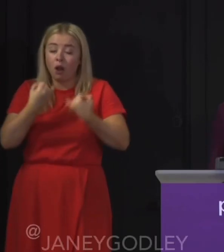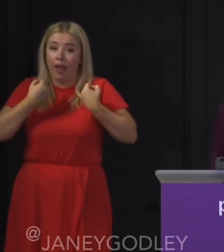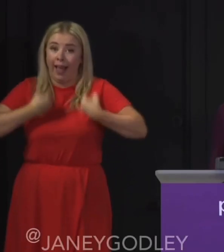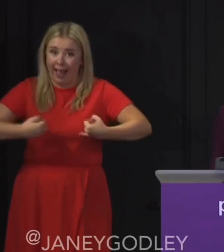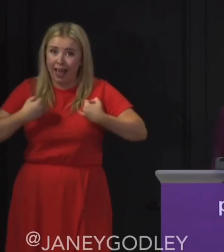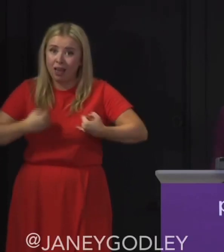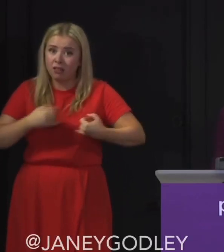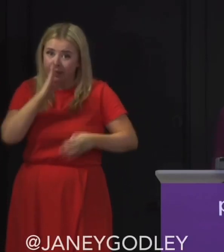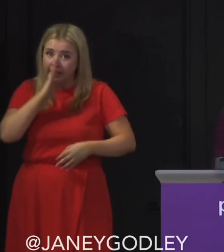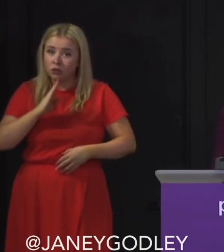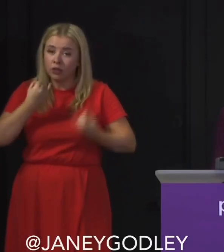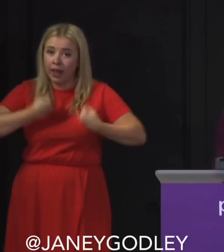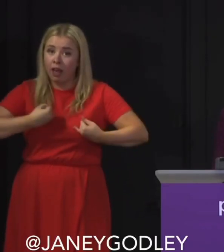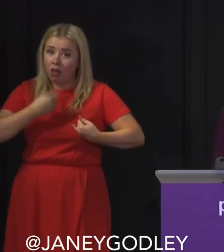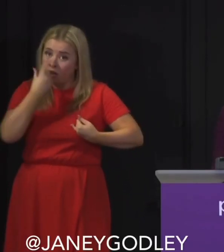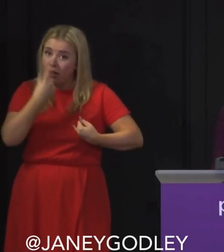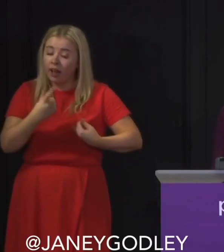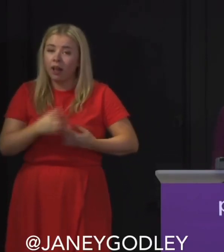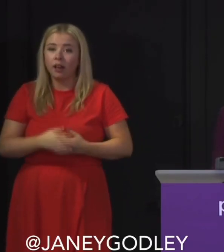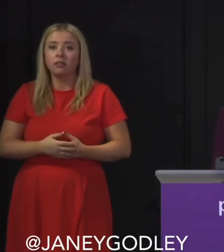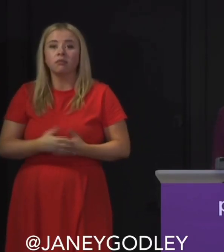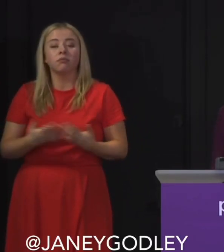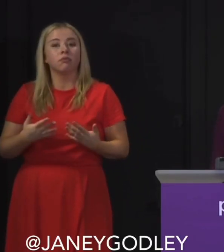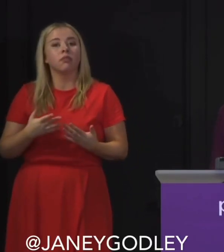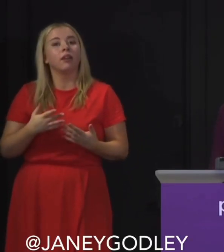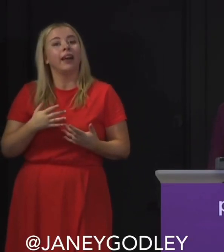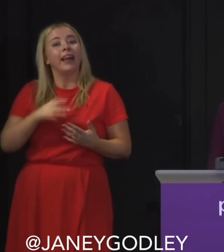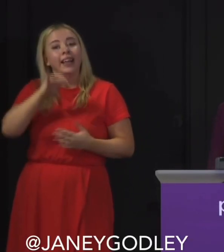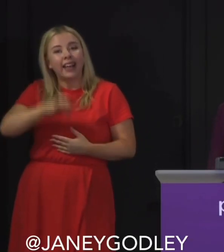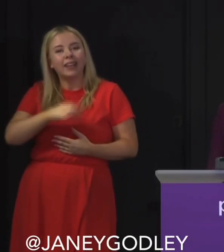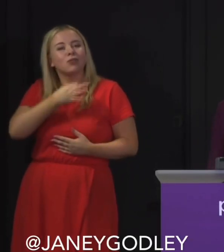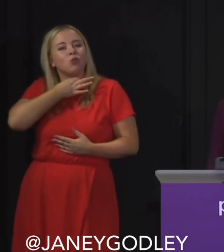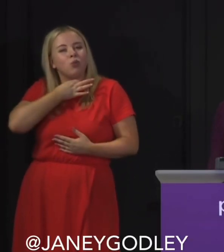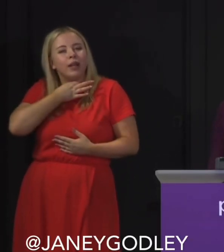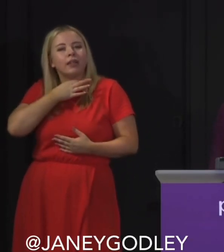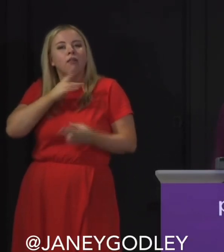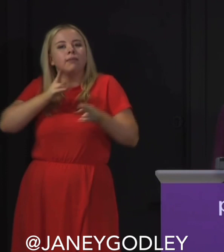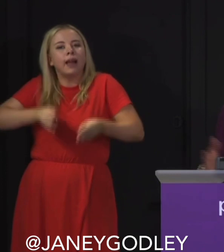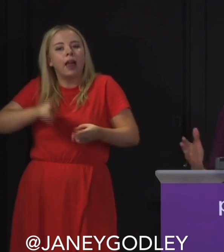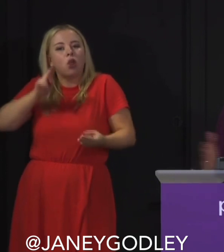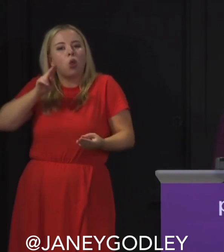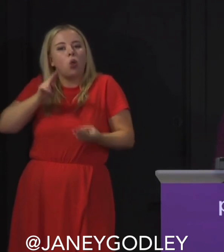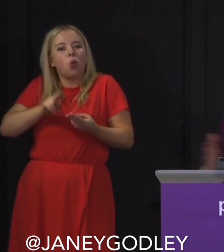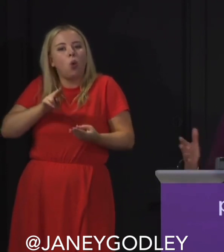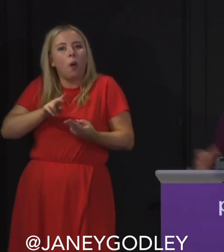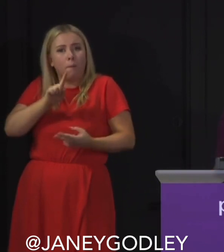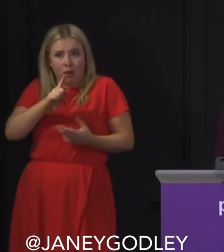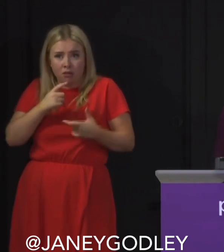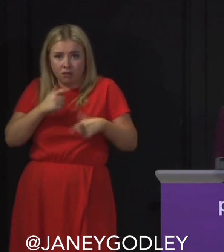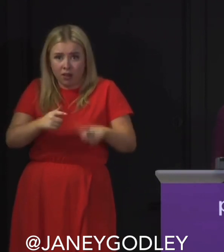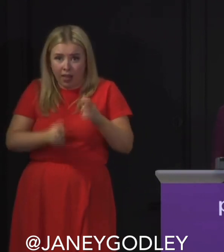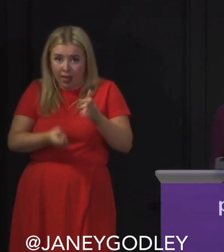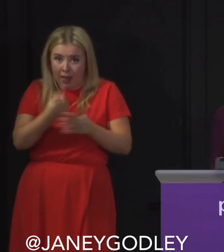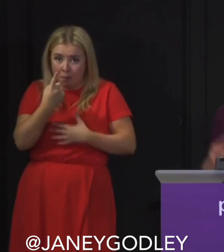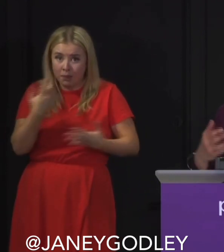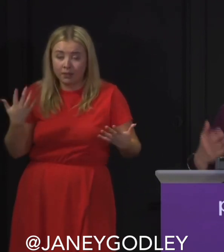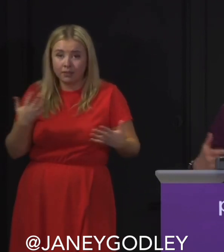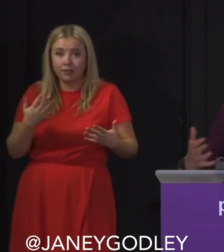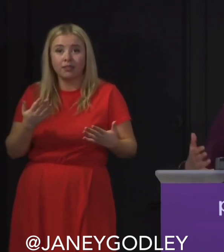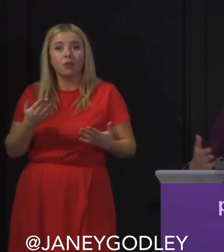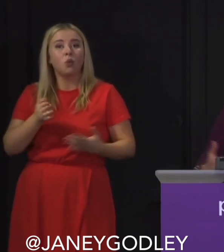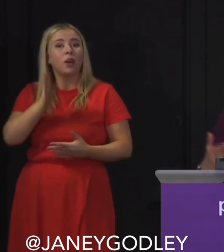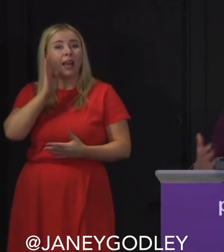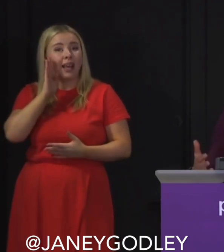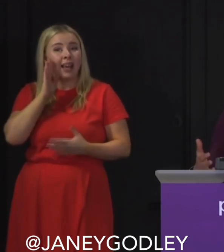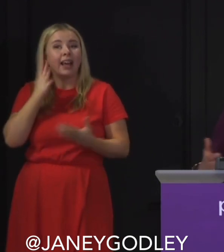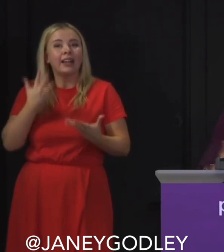Hi there, it's Nicola here. I've got my wee wrap over top on because we're doing a wee Burt's Fizz tribute later. Now listen up everybody, I'm fair flabbit with the